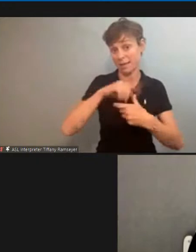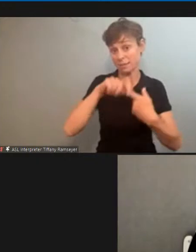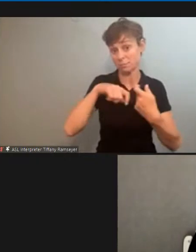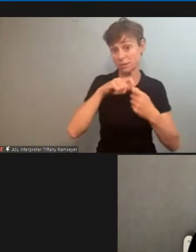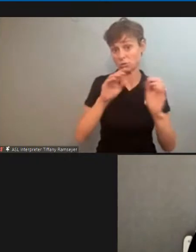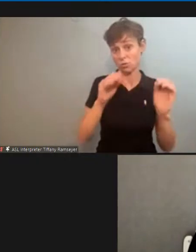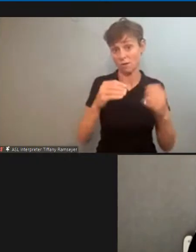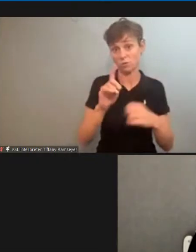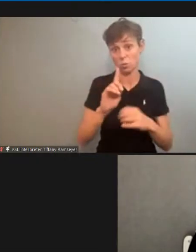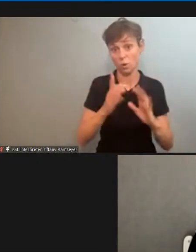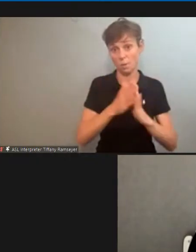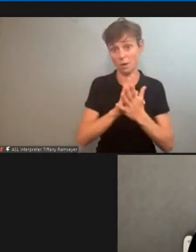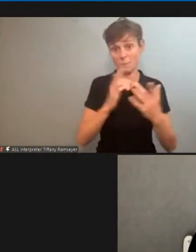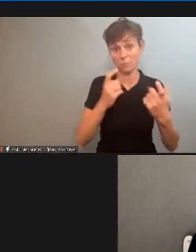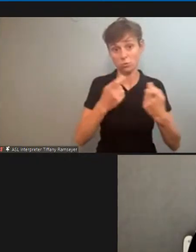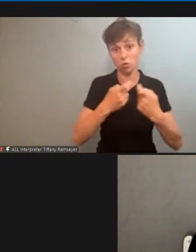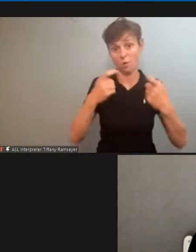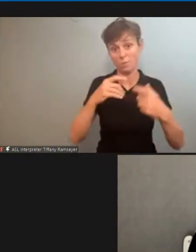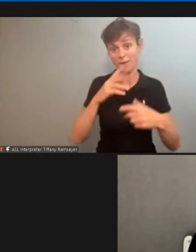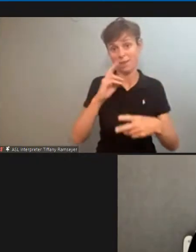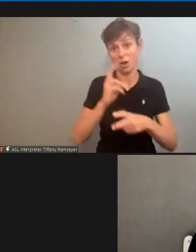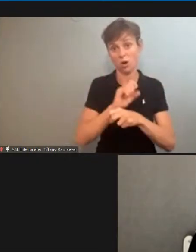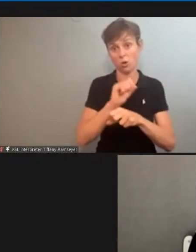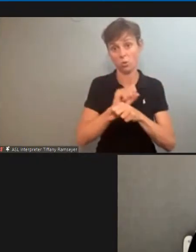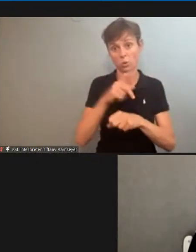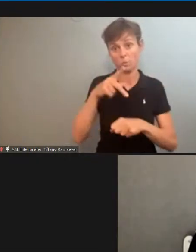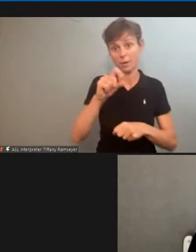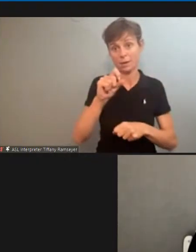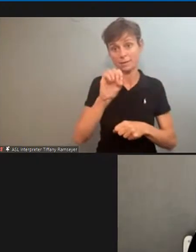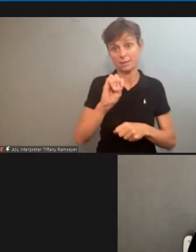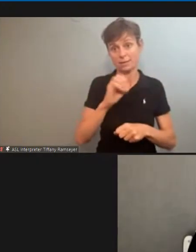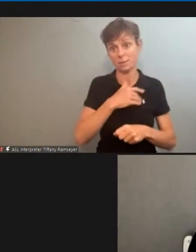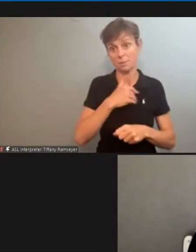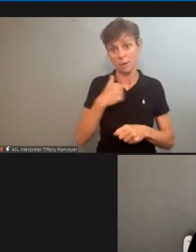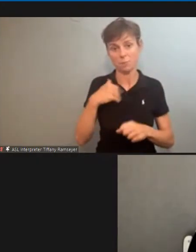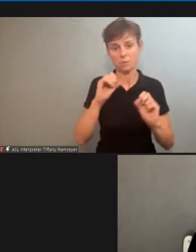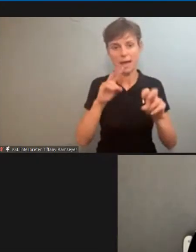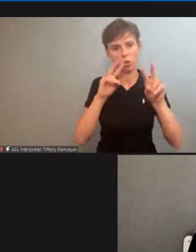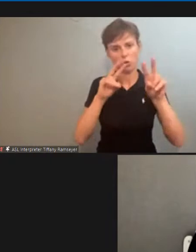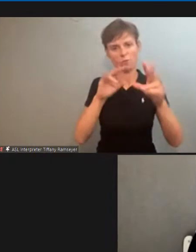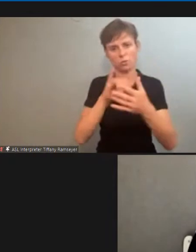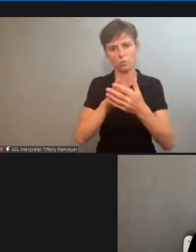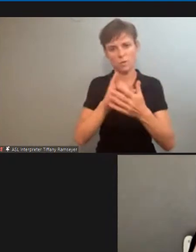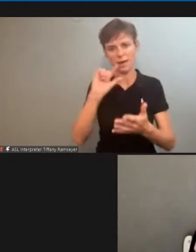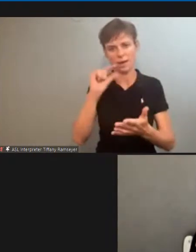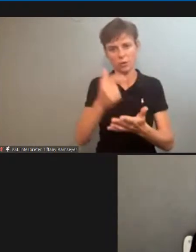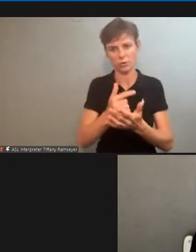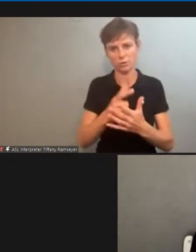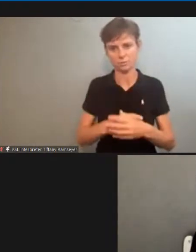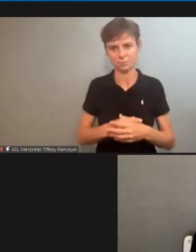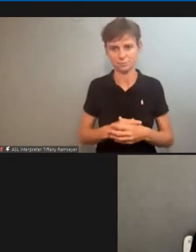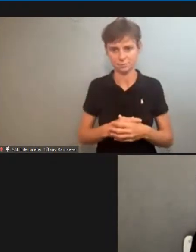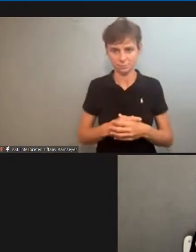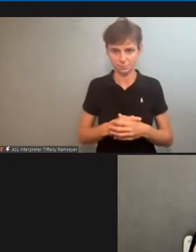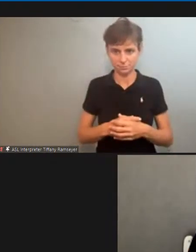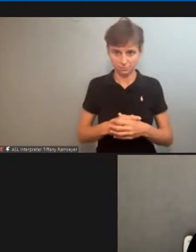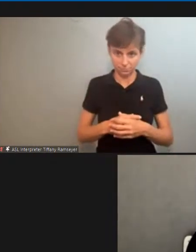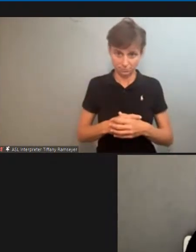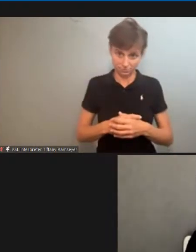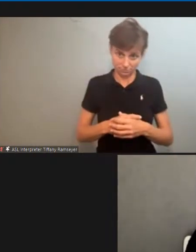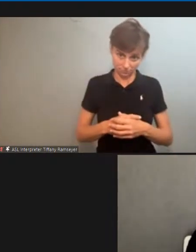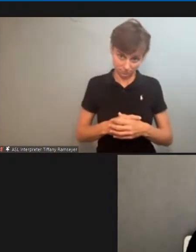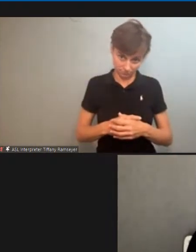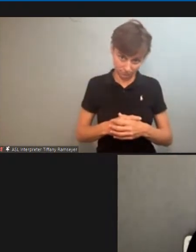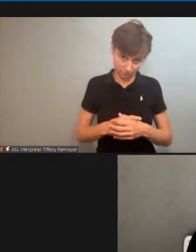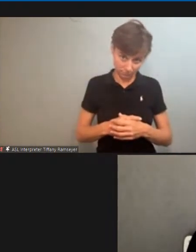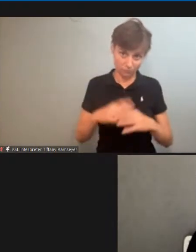automatic and our hard working PSE members can have that to look forward to as a guarantee we definitely want to be negotiating